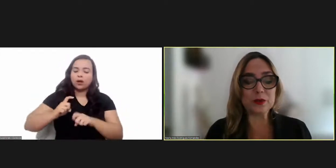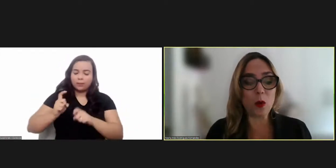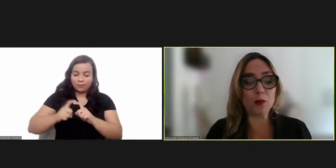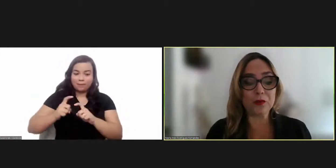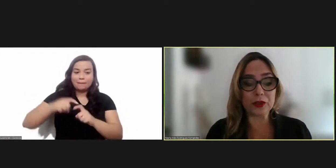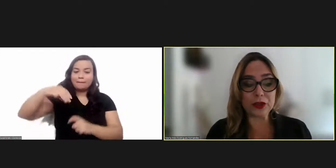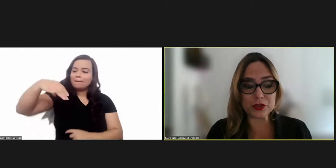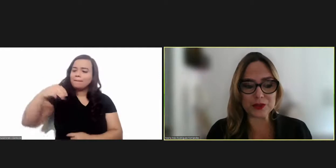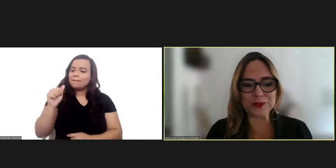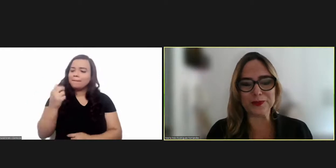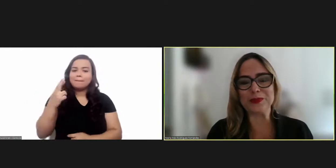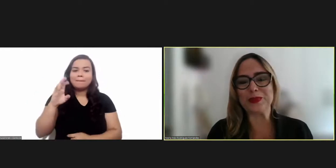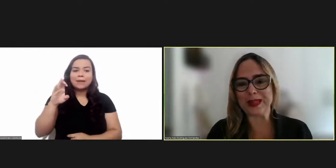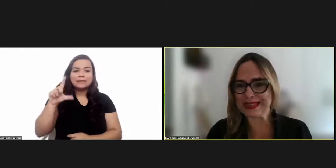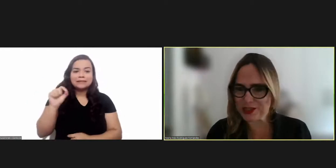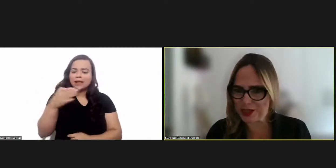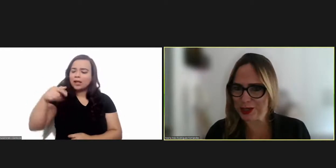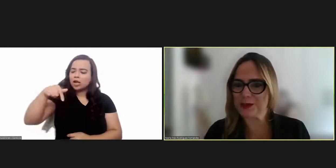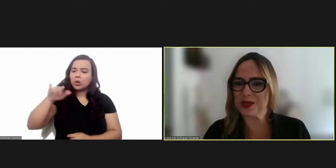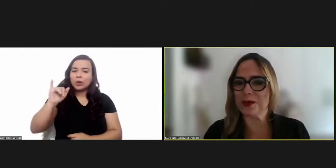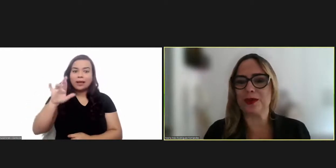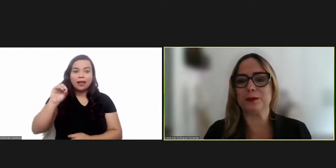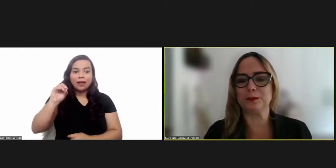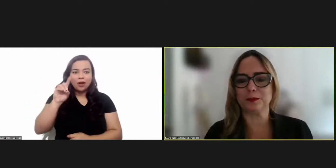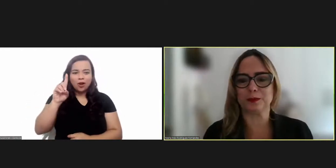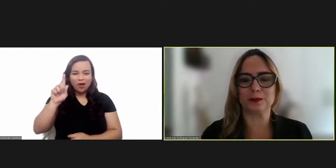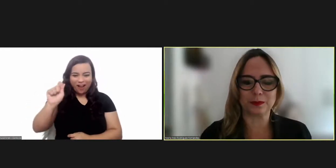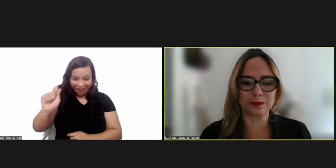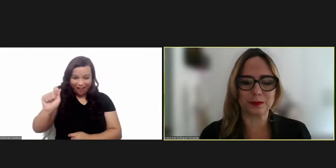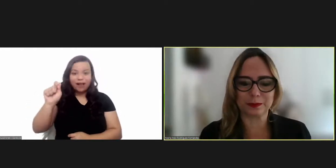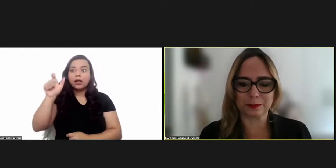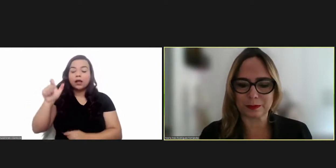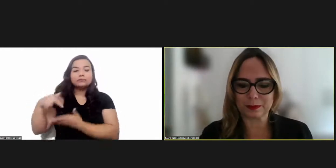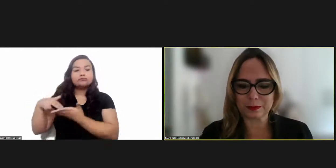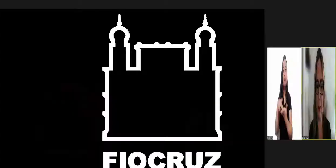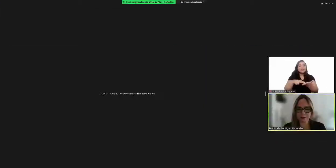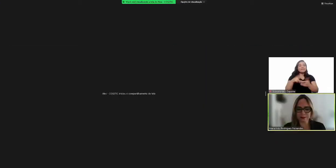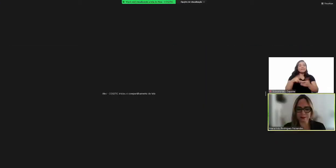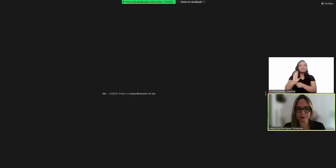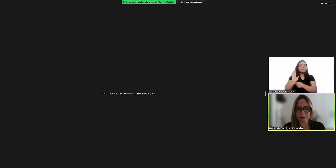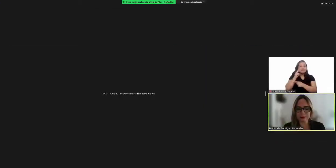Marcelo Queiroga, who sent us a video, which we will now attend.